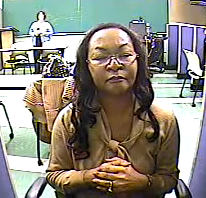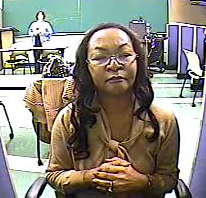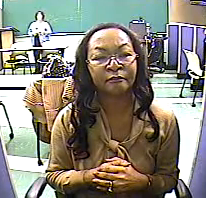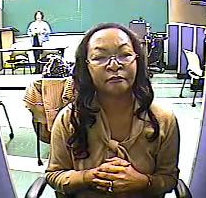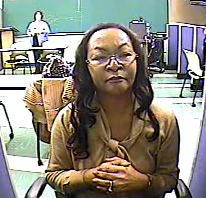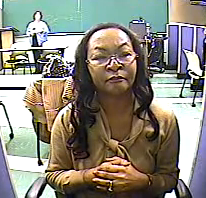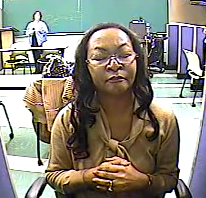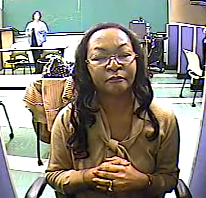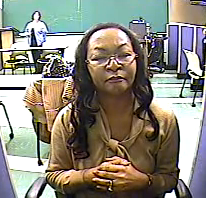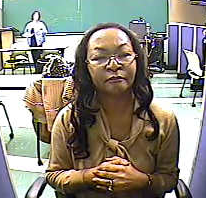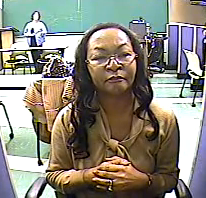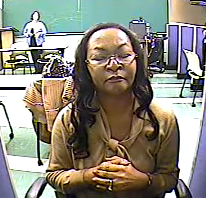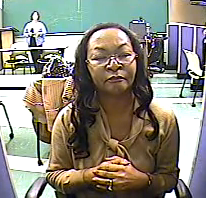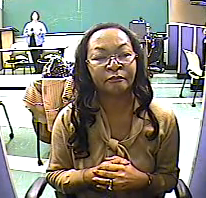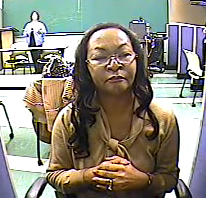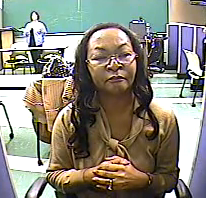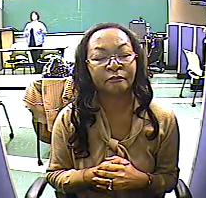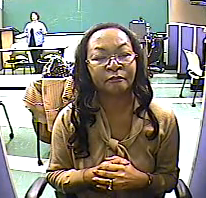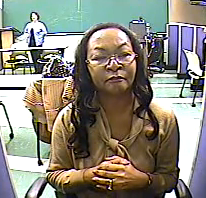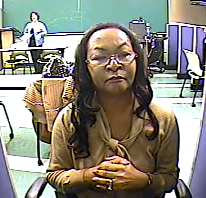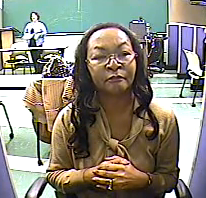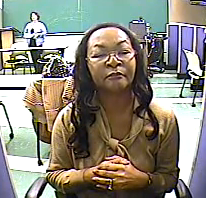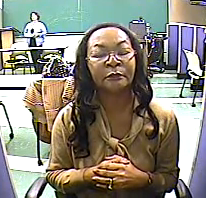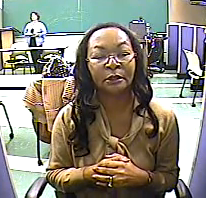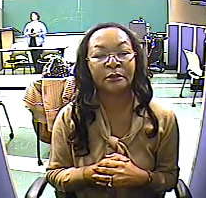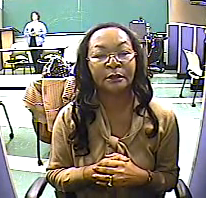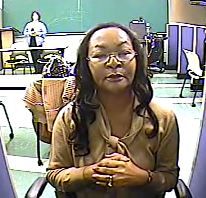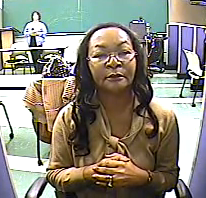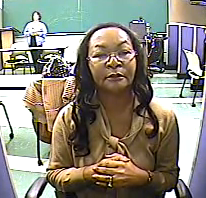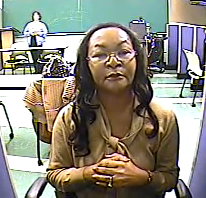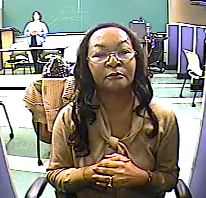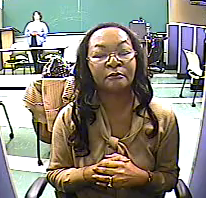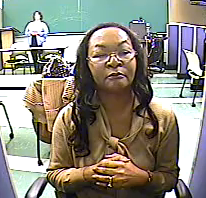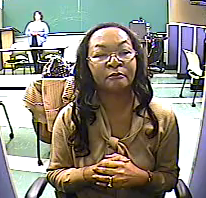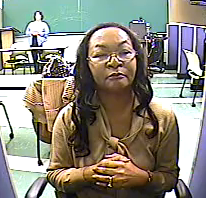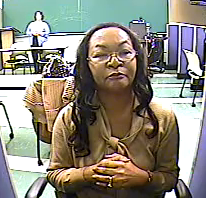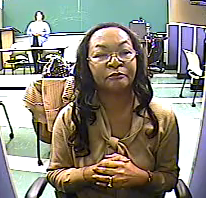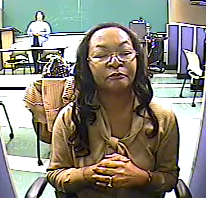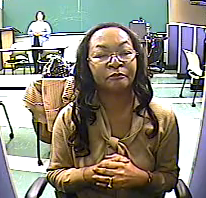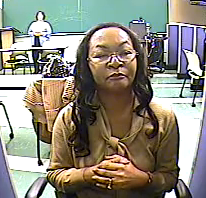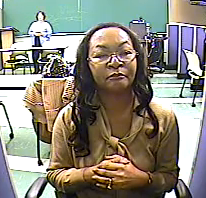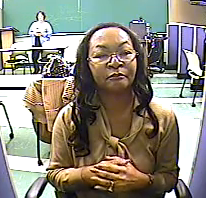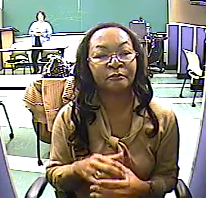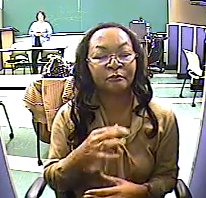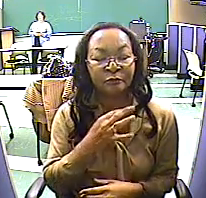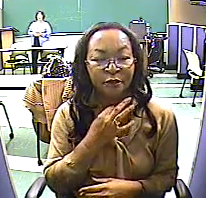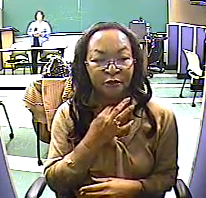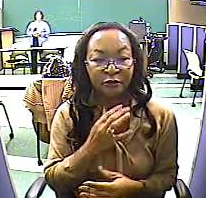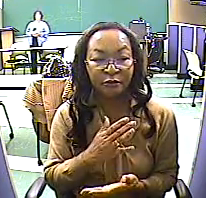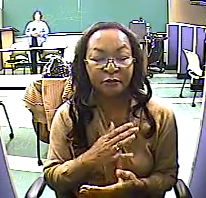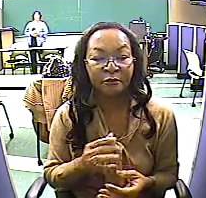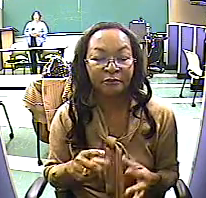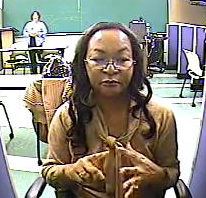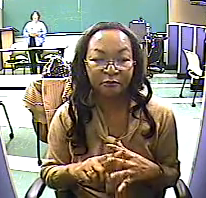You can fingerspell. can initialize. You can have all kinds of get away with stuff.